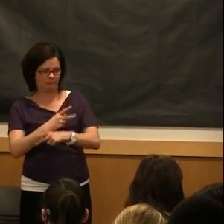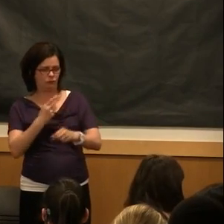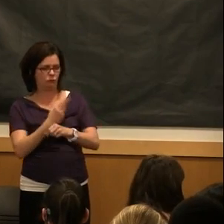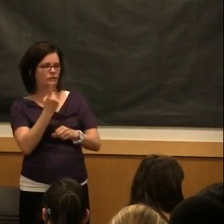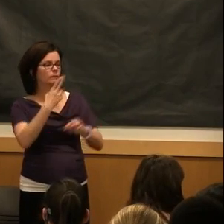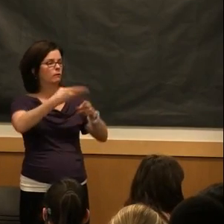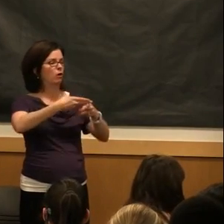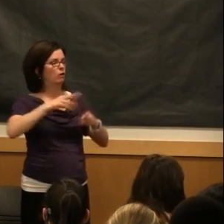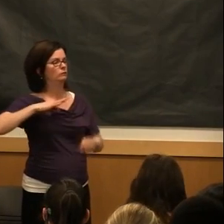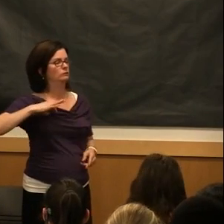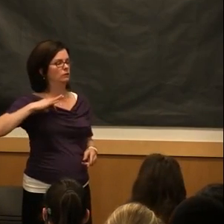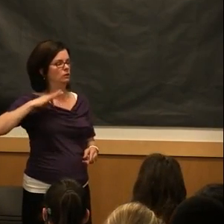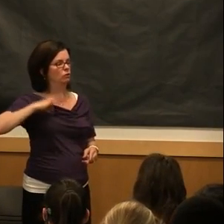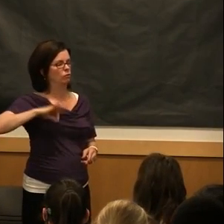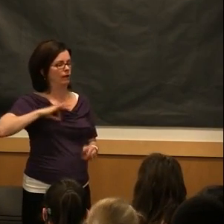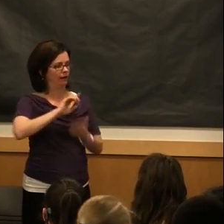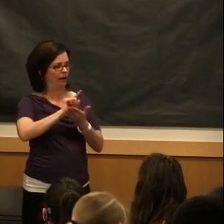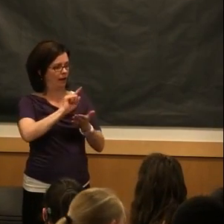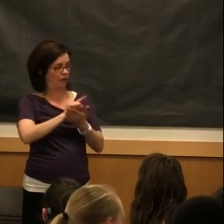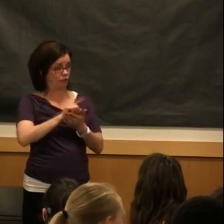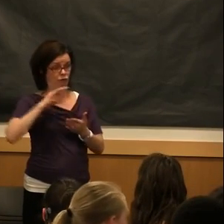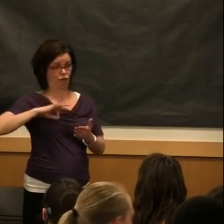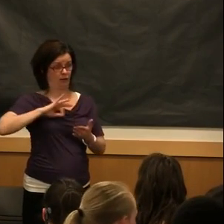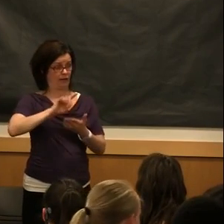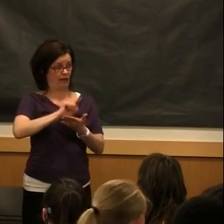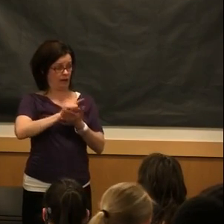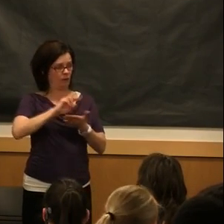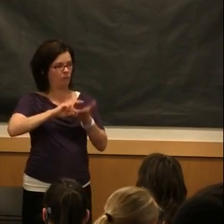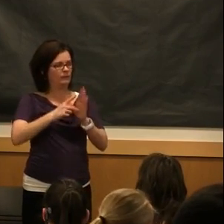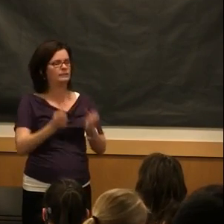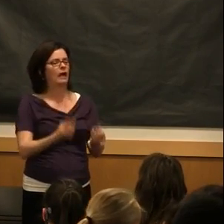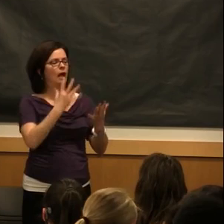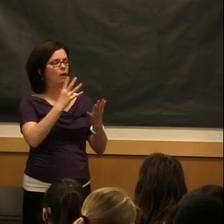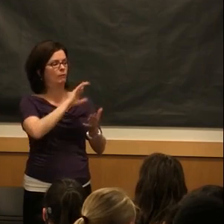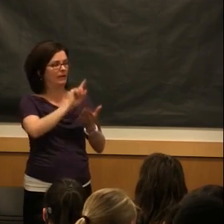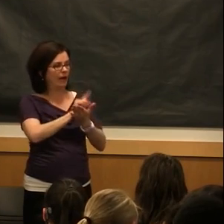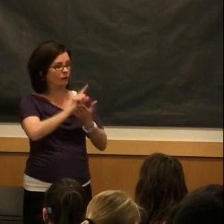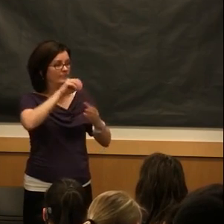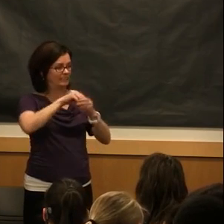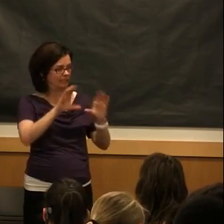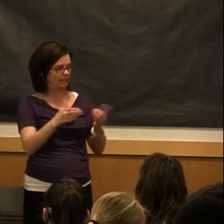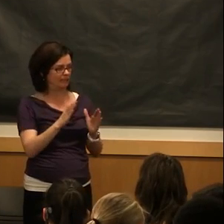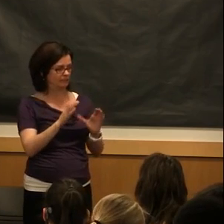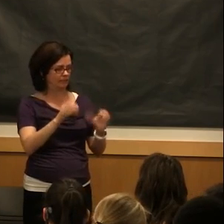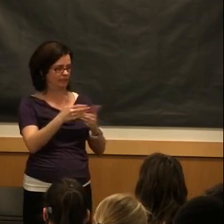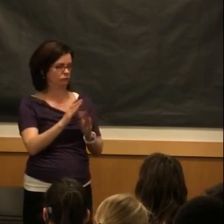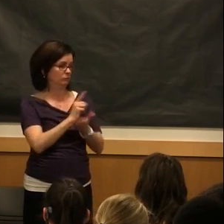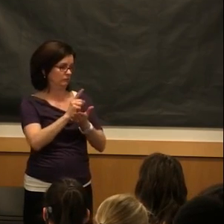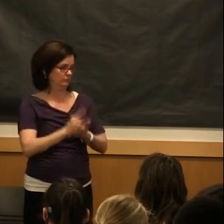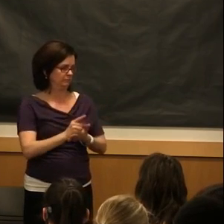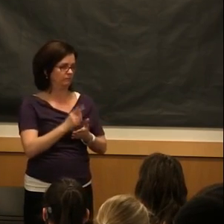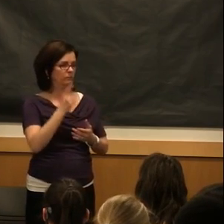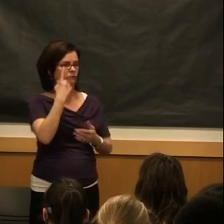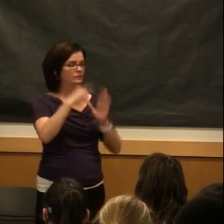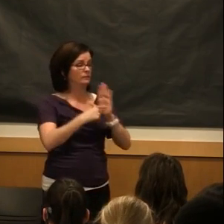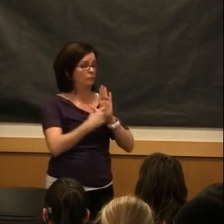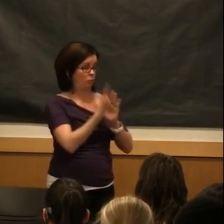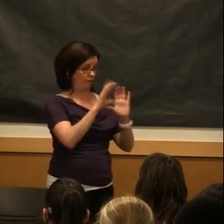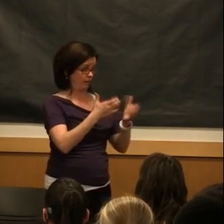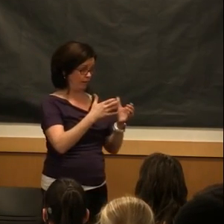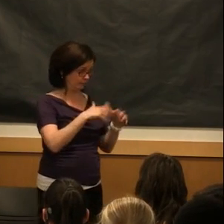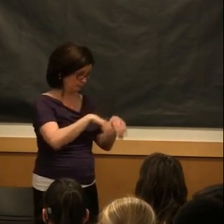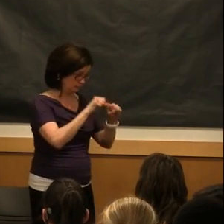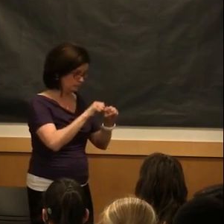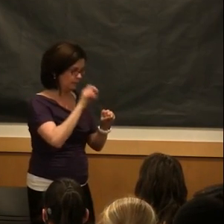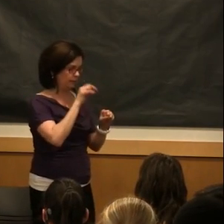credit hours are how many hours a week you're in the classroom. So, if you're in that classroom for that one class for three hours a week,